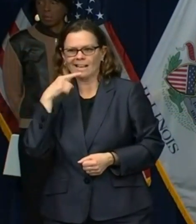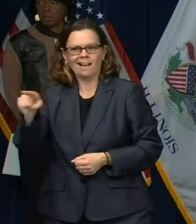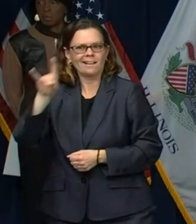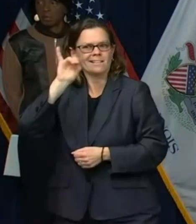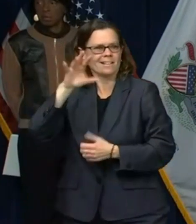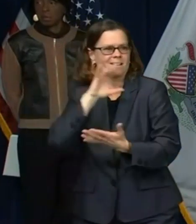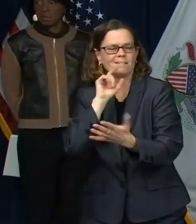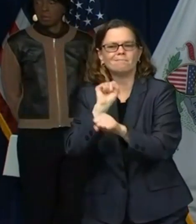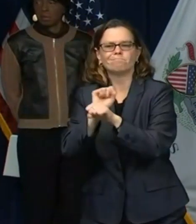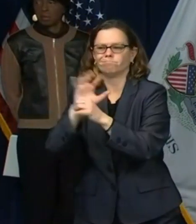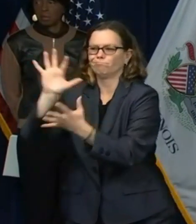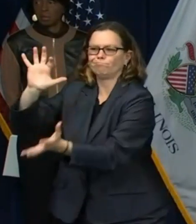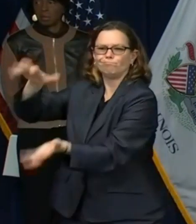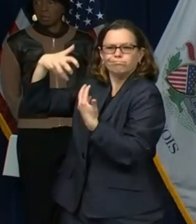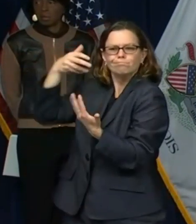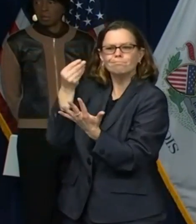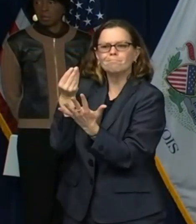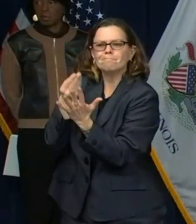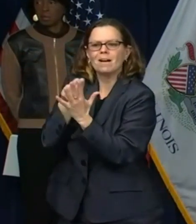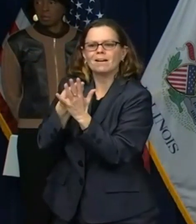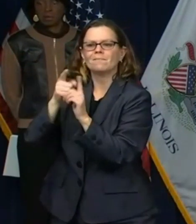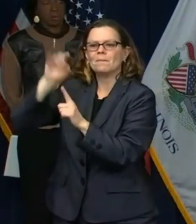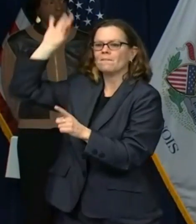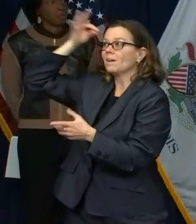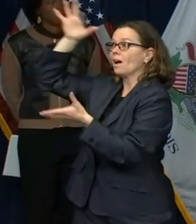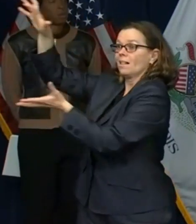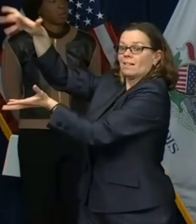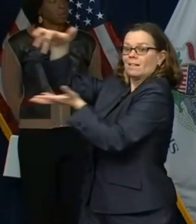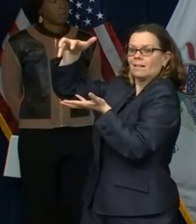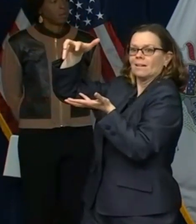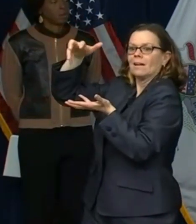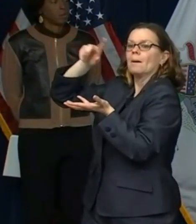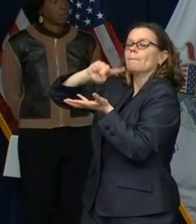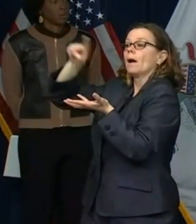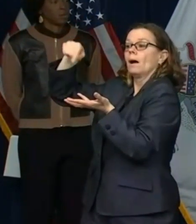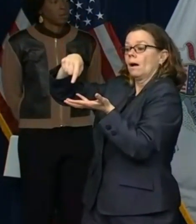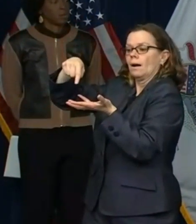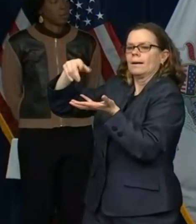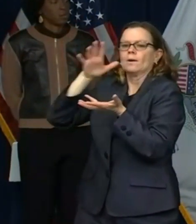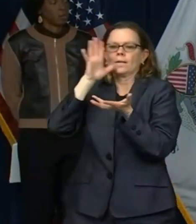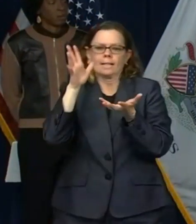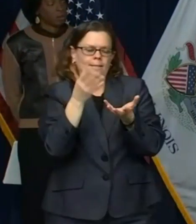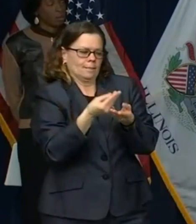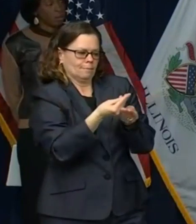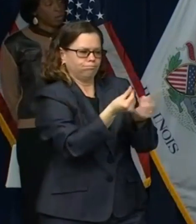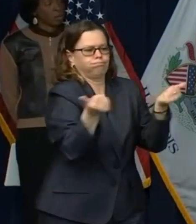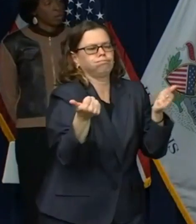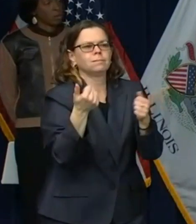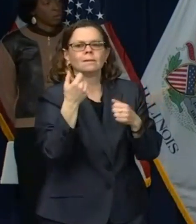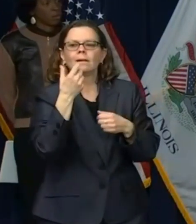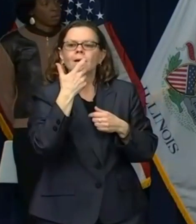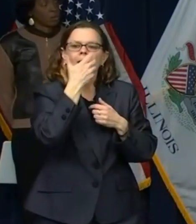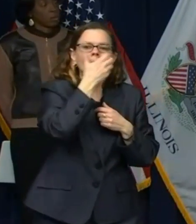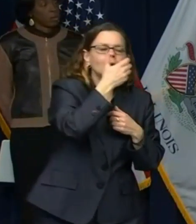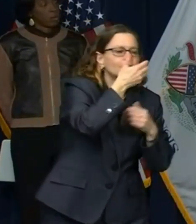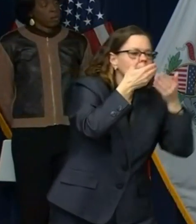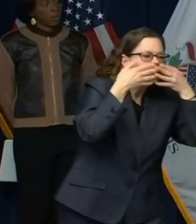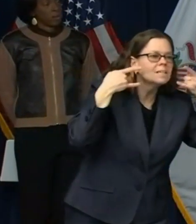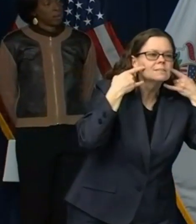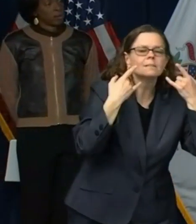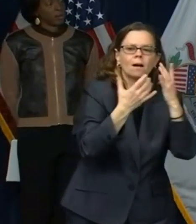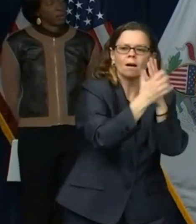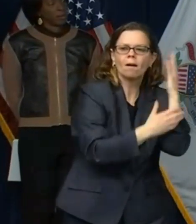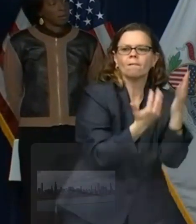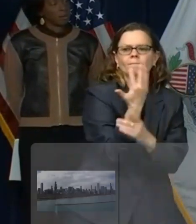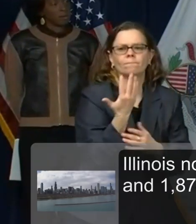for small businesses that have not seen PPP money yet? Yeah. So first of all, I think companies that don't need the PPP money should not